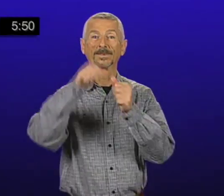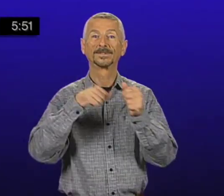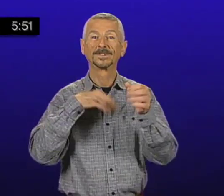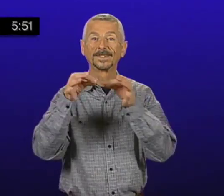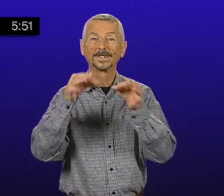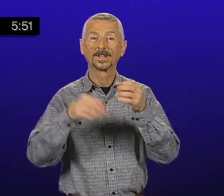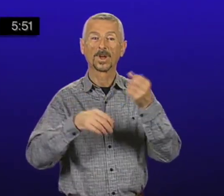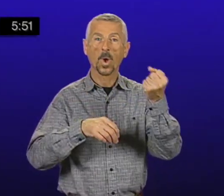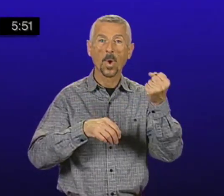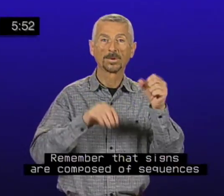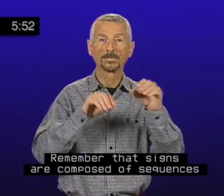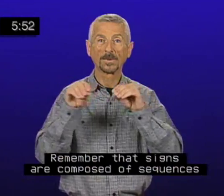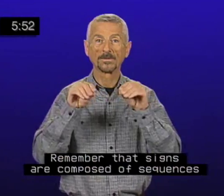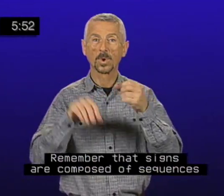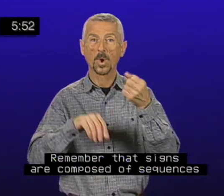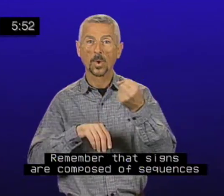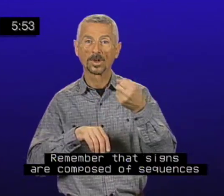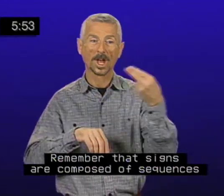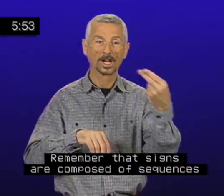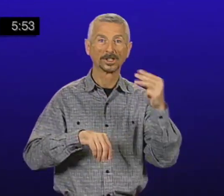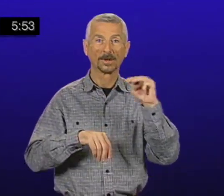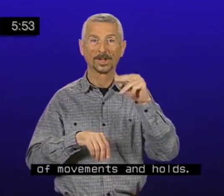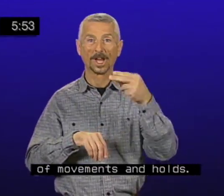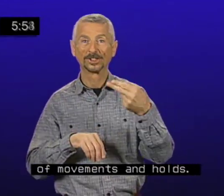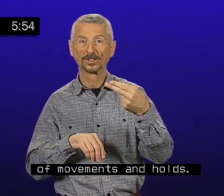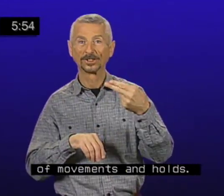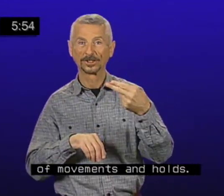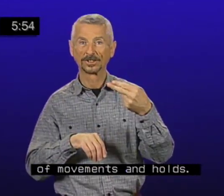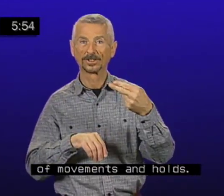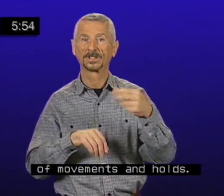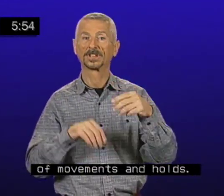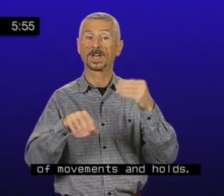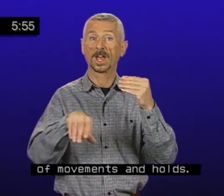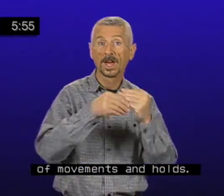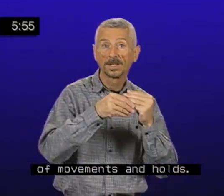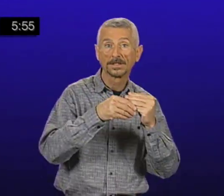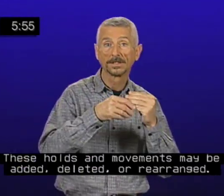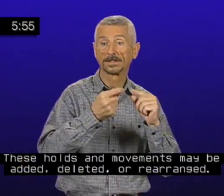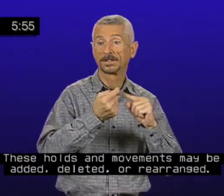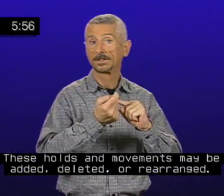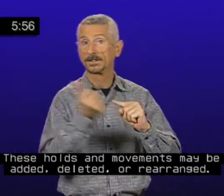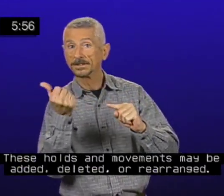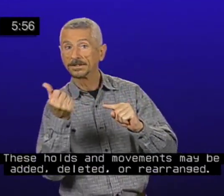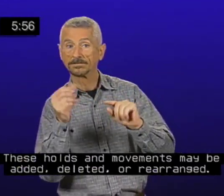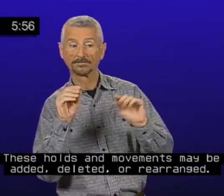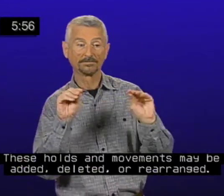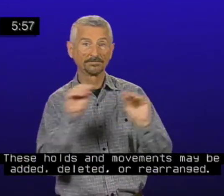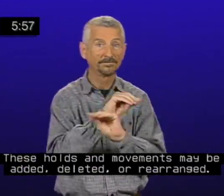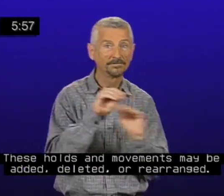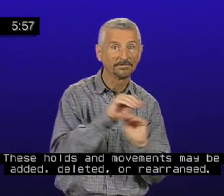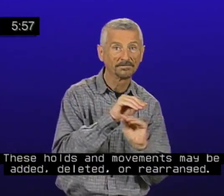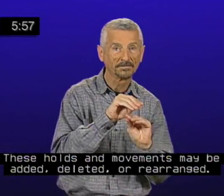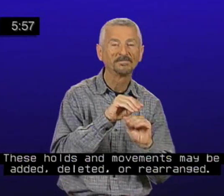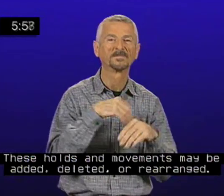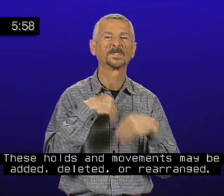Remember that signs are composed of sequences of movements and holds. These holds and movements may be added, deleted, or